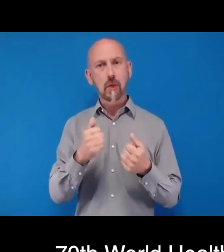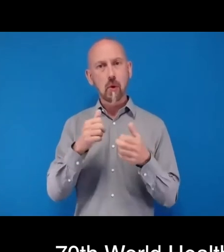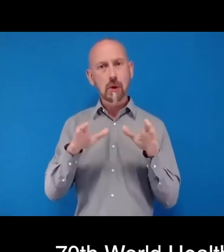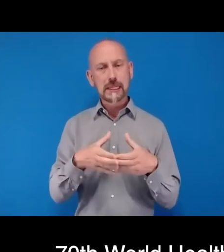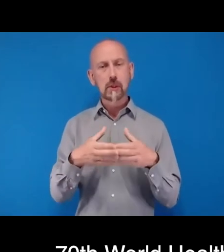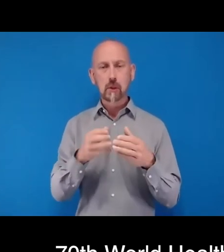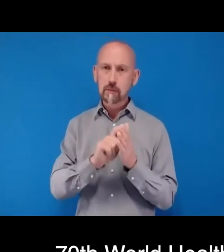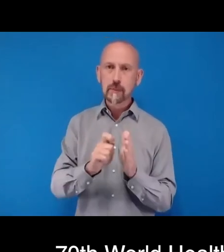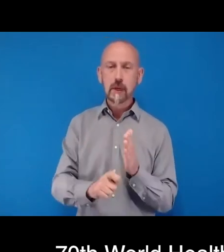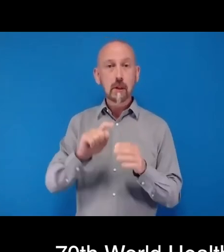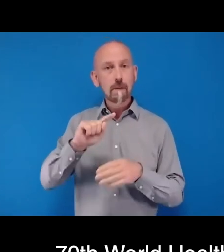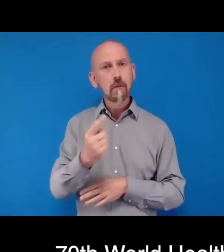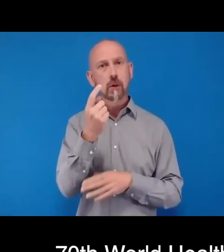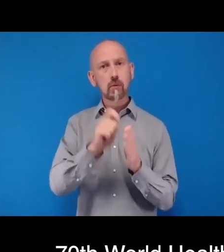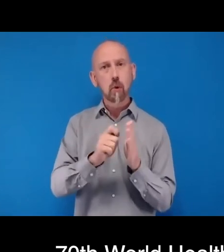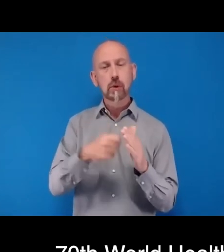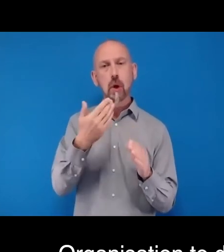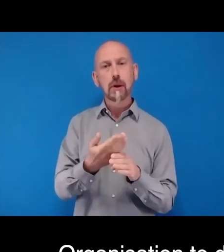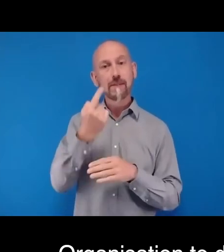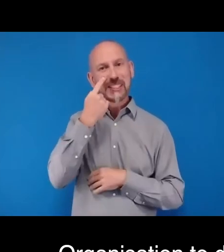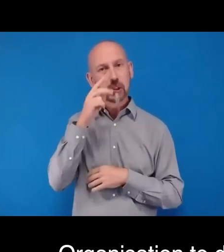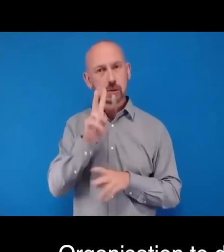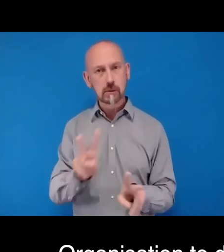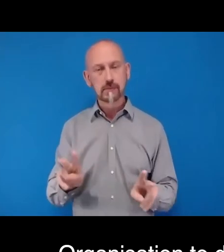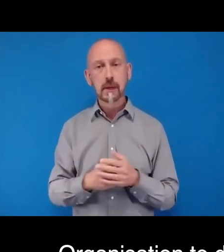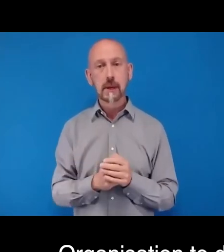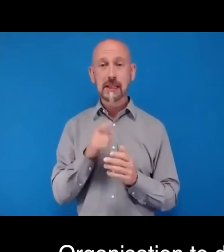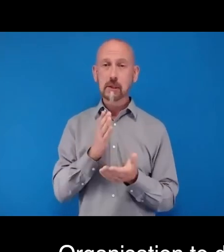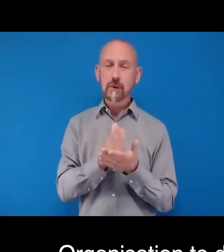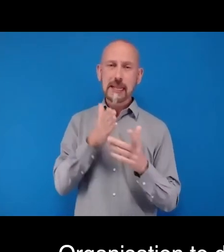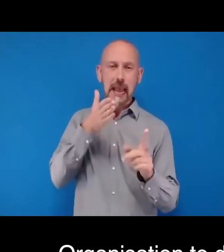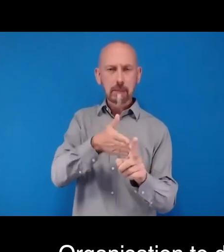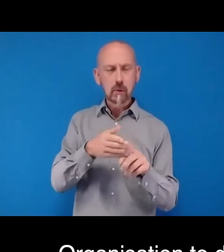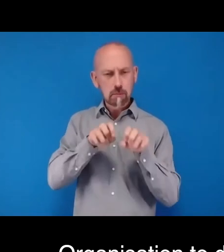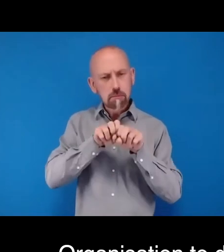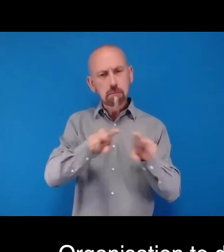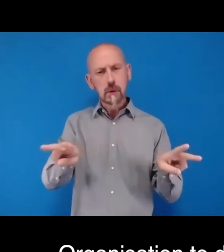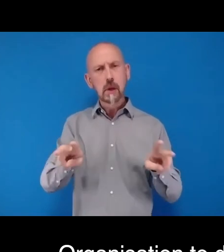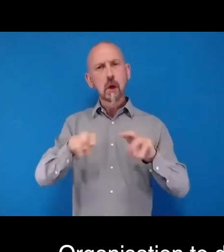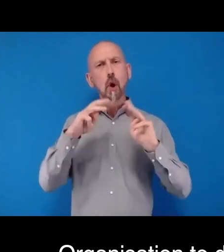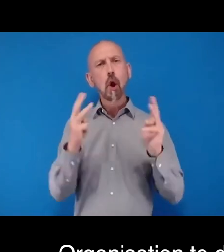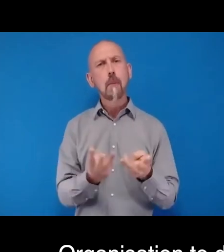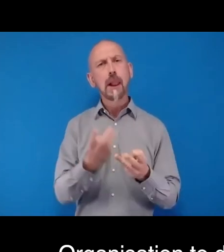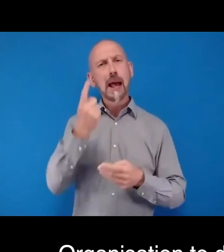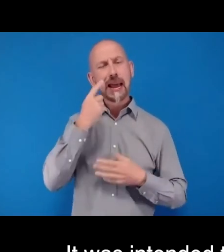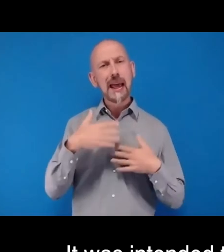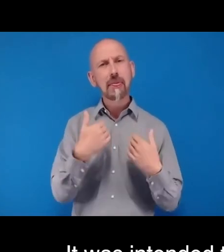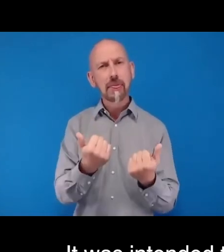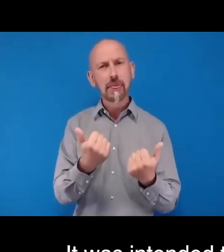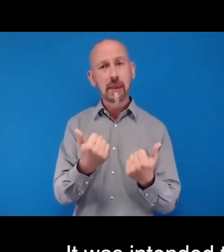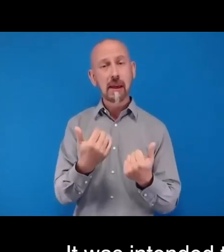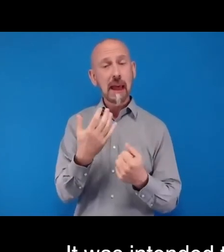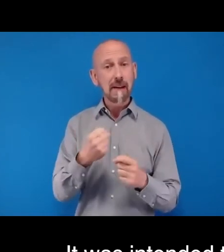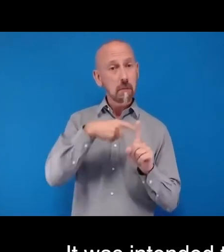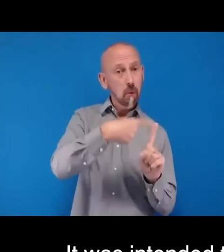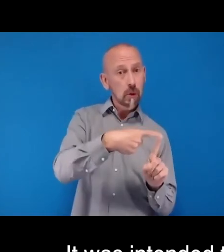It was intended to take stock of global eye health, the strengths and remaining challenges, and